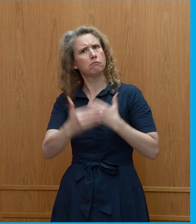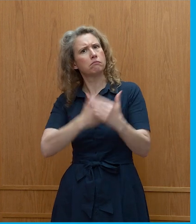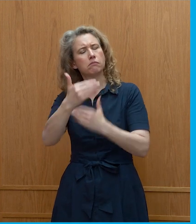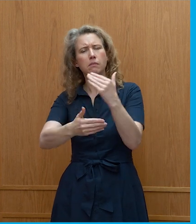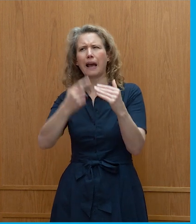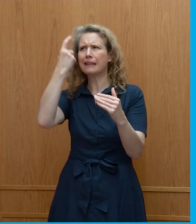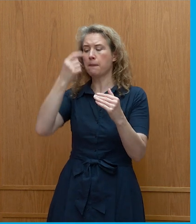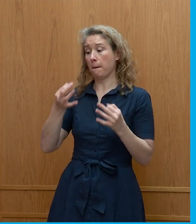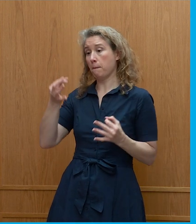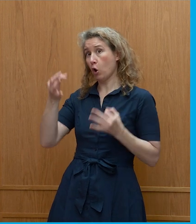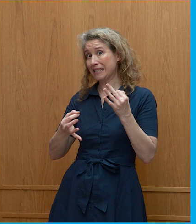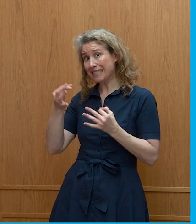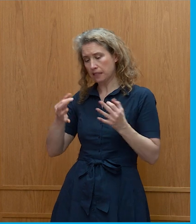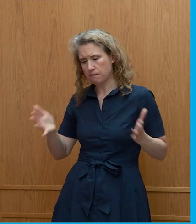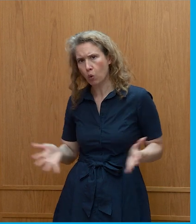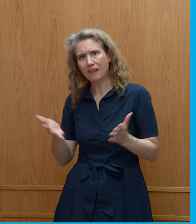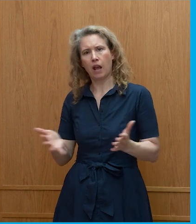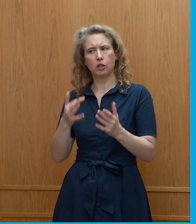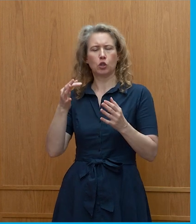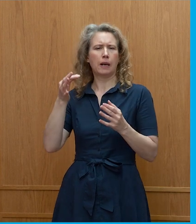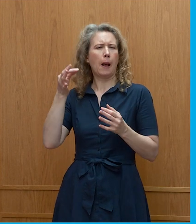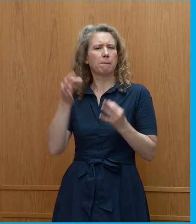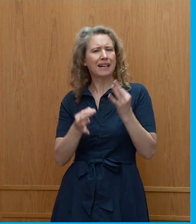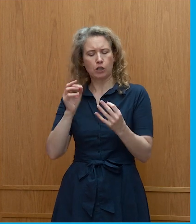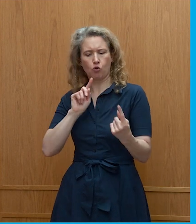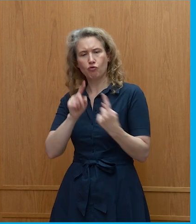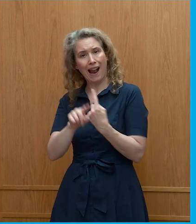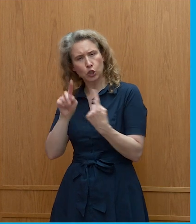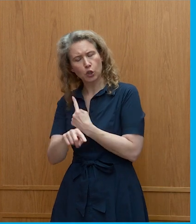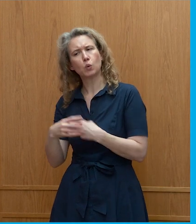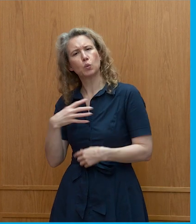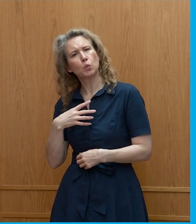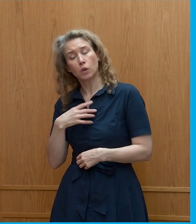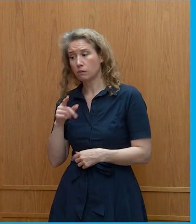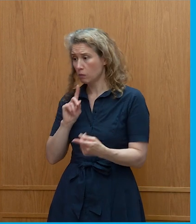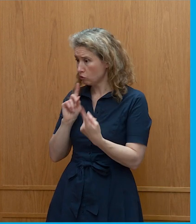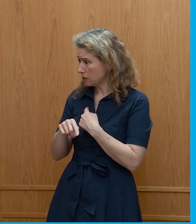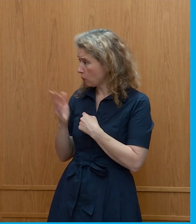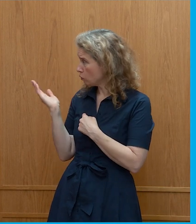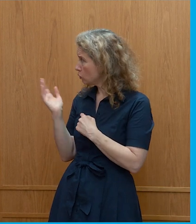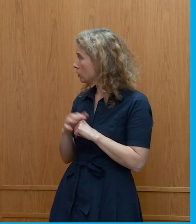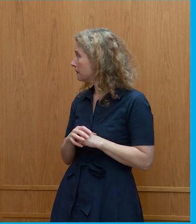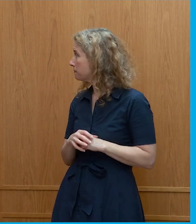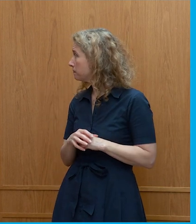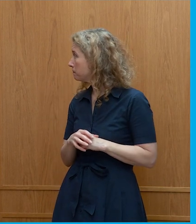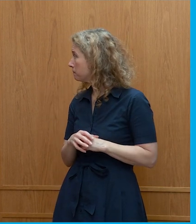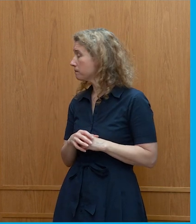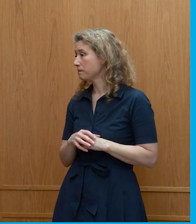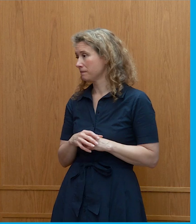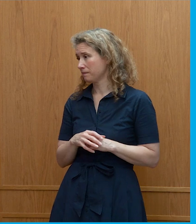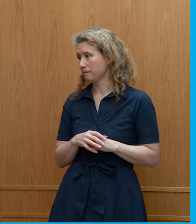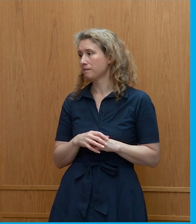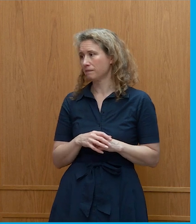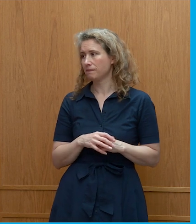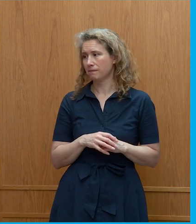political motivation and political reactive forces. Panel, do you want to say anything about that and education as well?